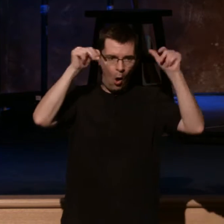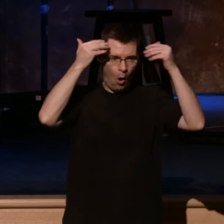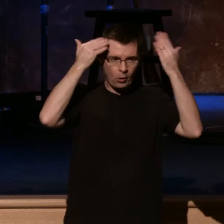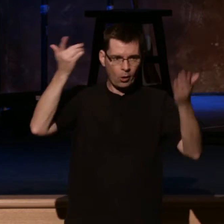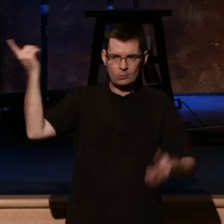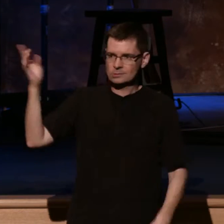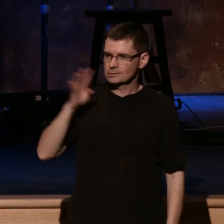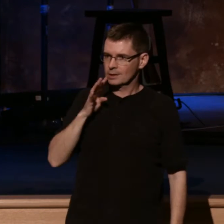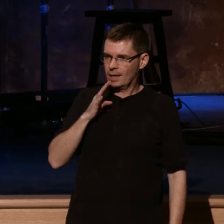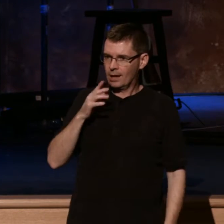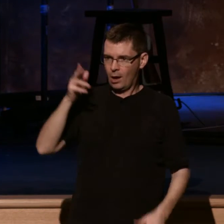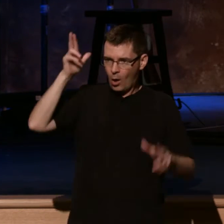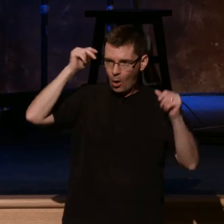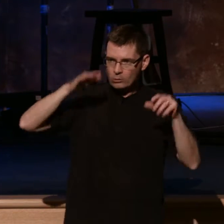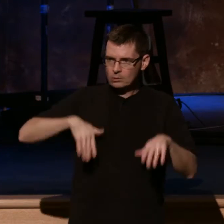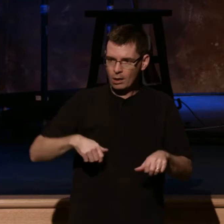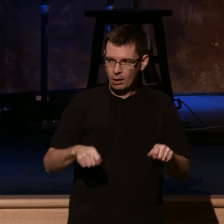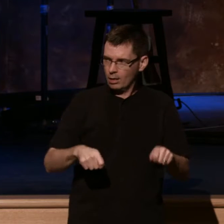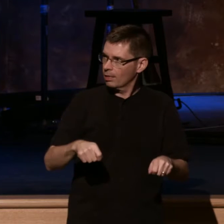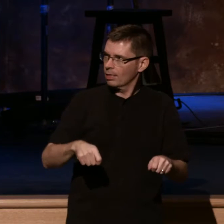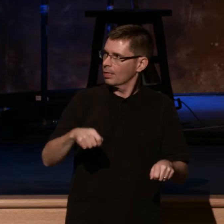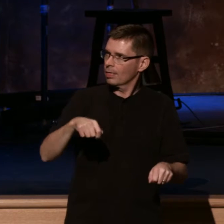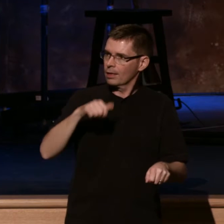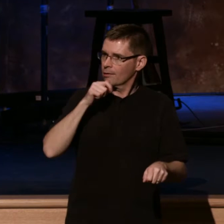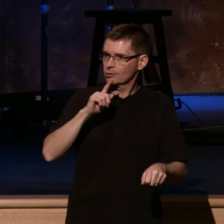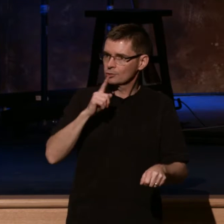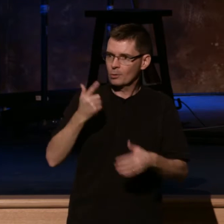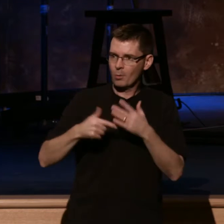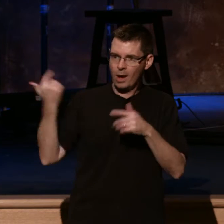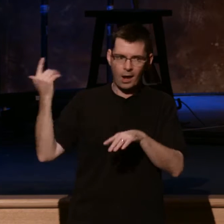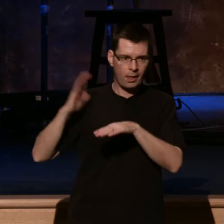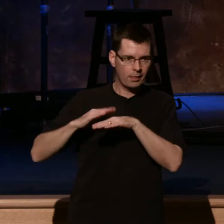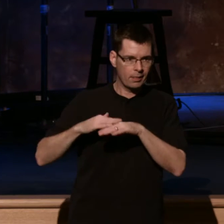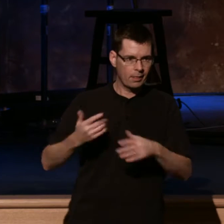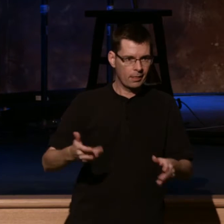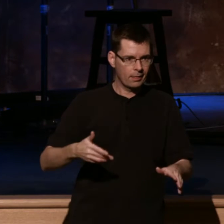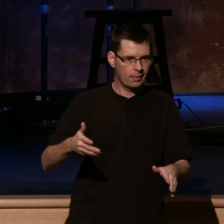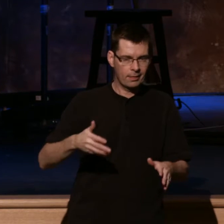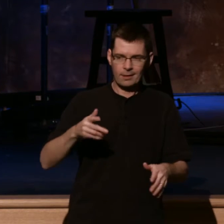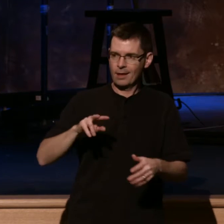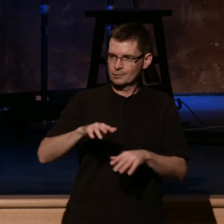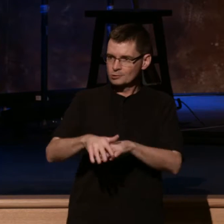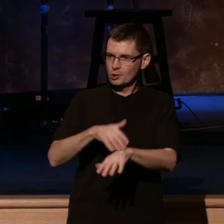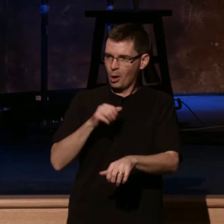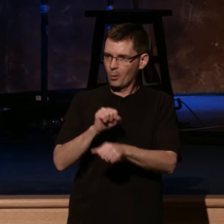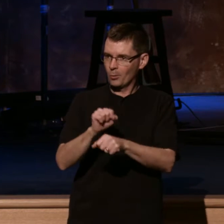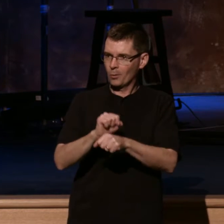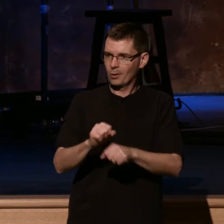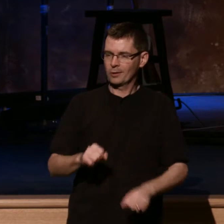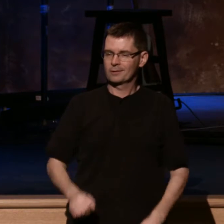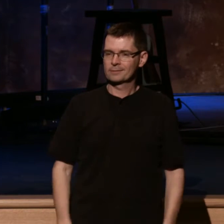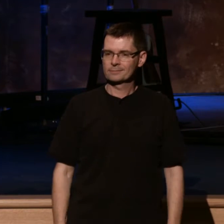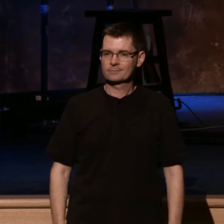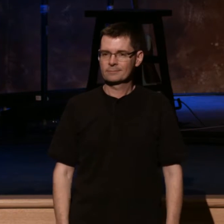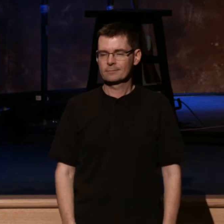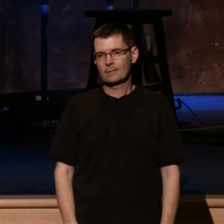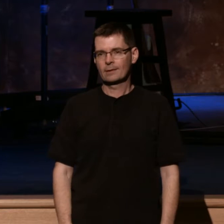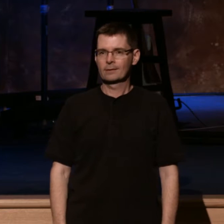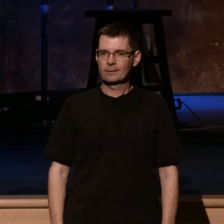Atlantic City, they had a population of 15,000, could only find 50 people that had not been converted. And I love this story, and I'll wrap up with this. In